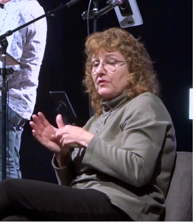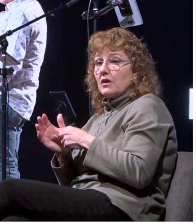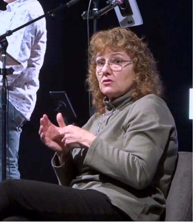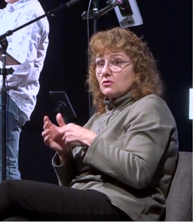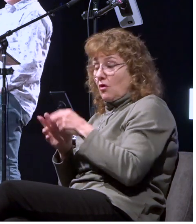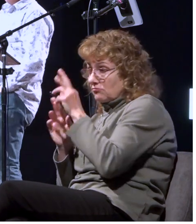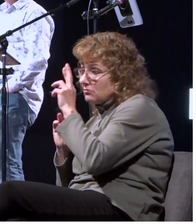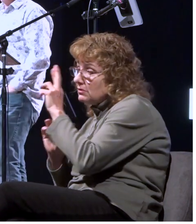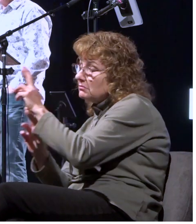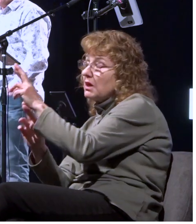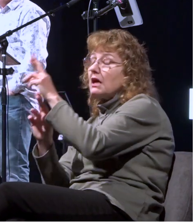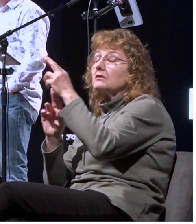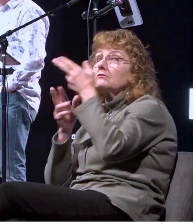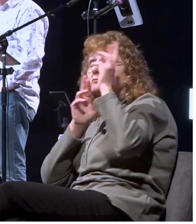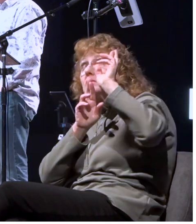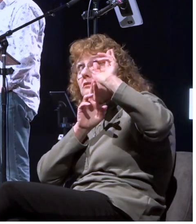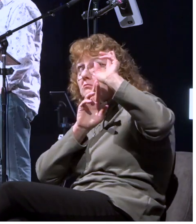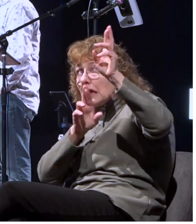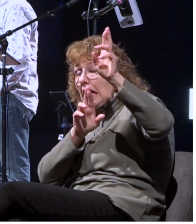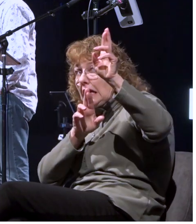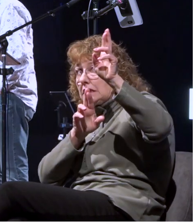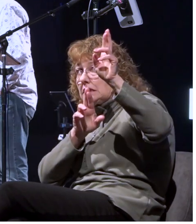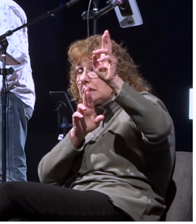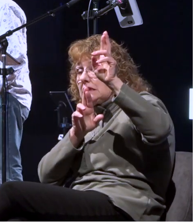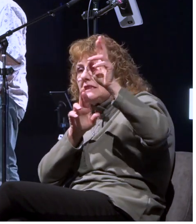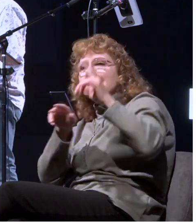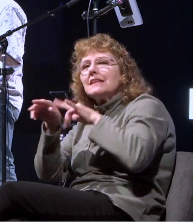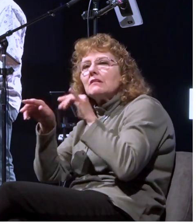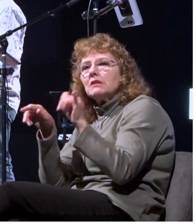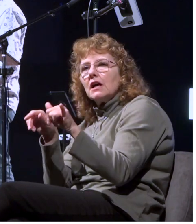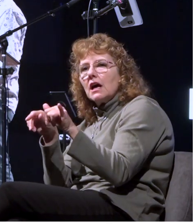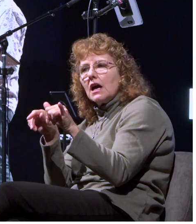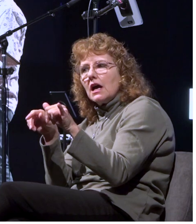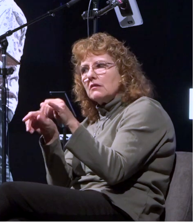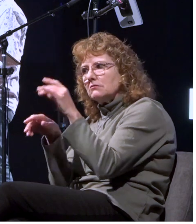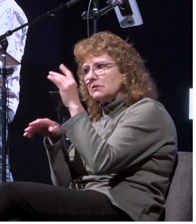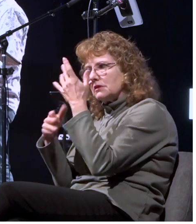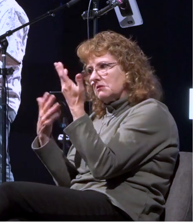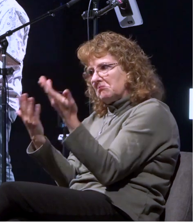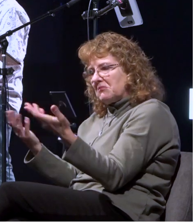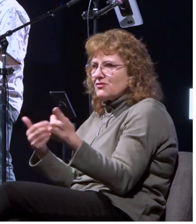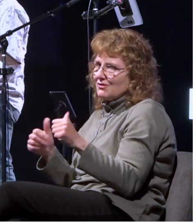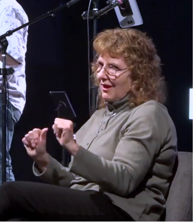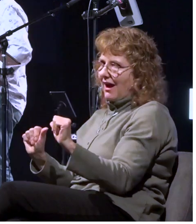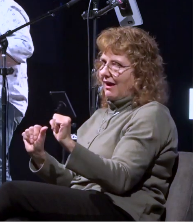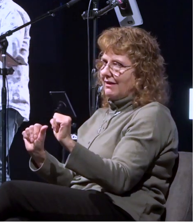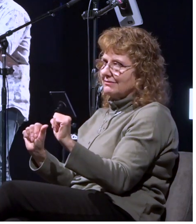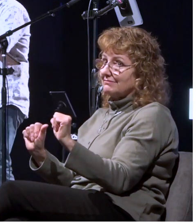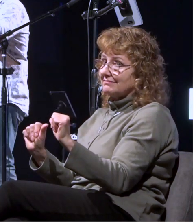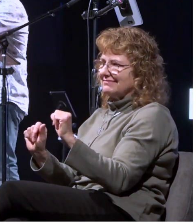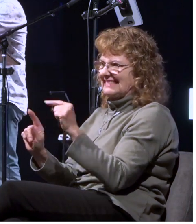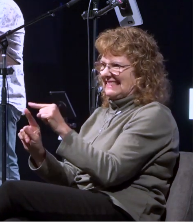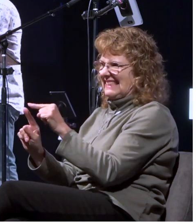the authority that you're under but you also attempt and here's the key in good faith